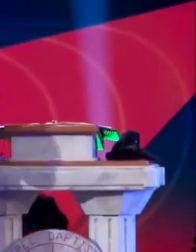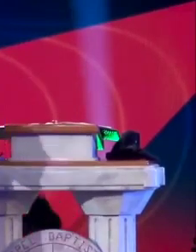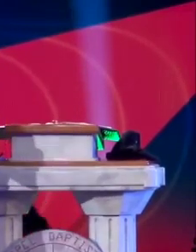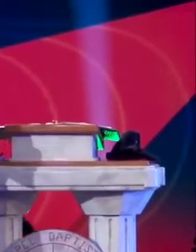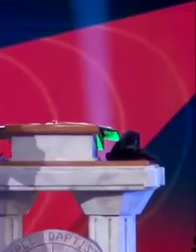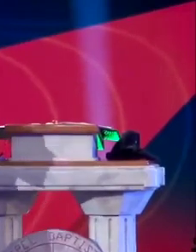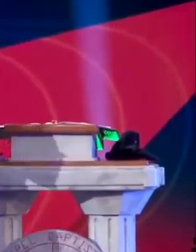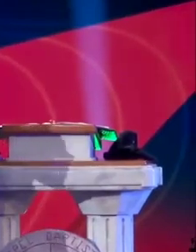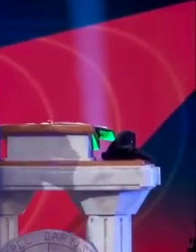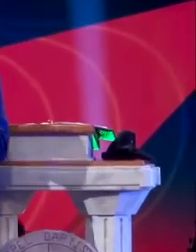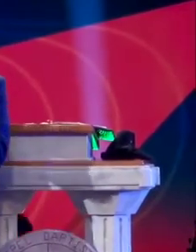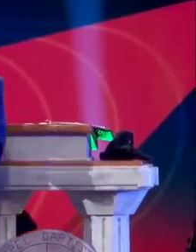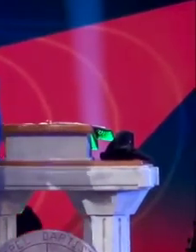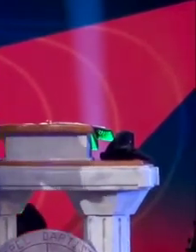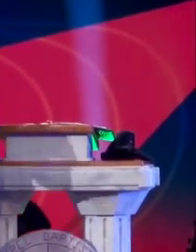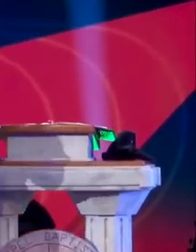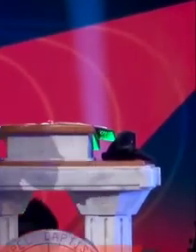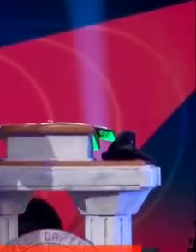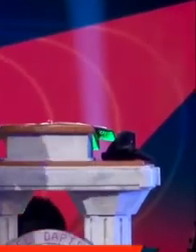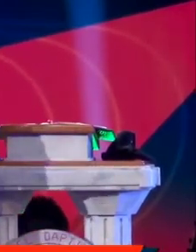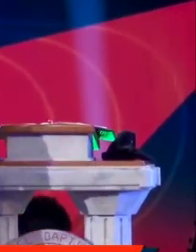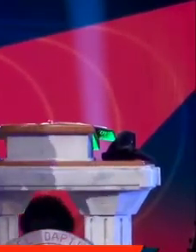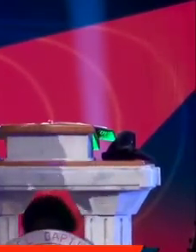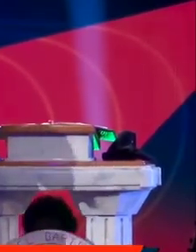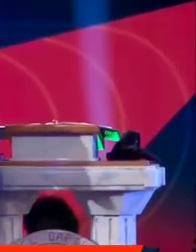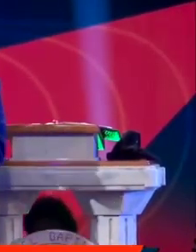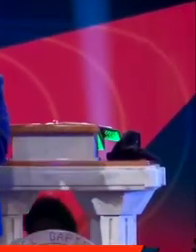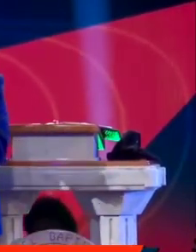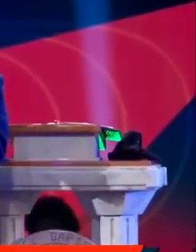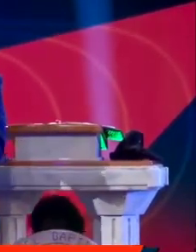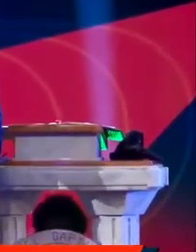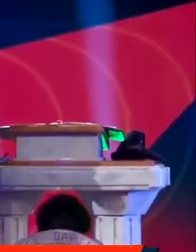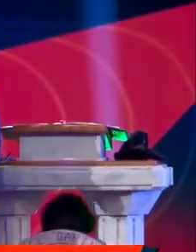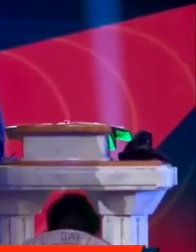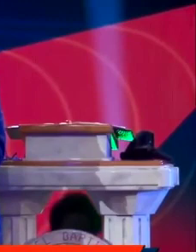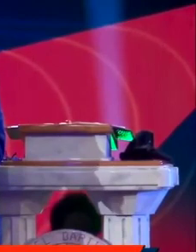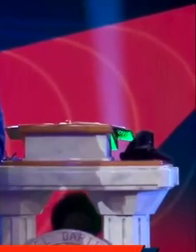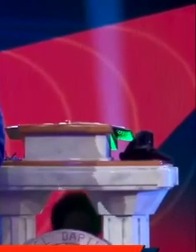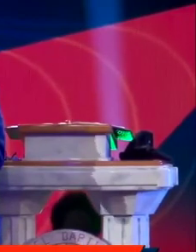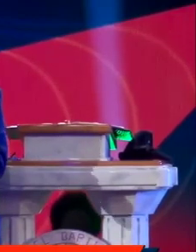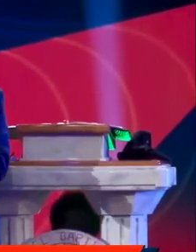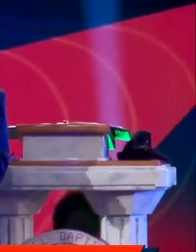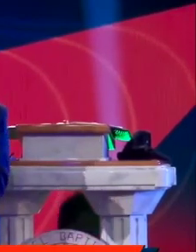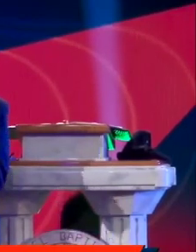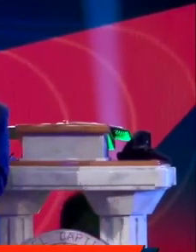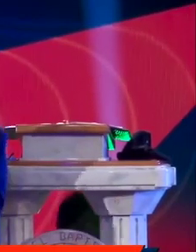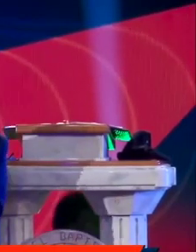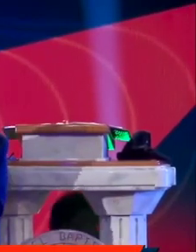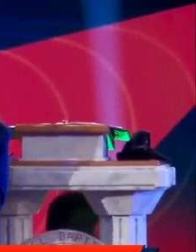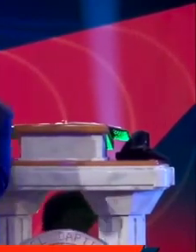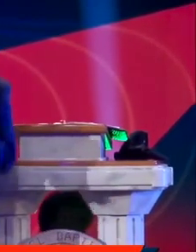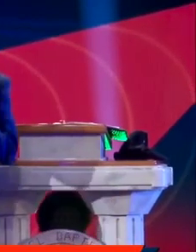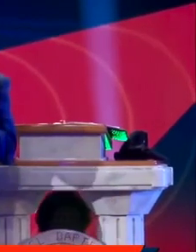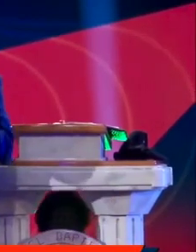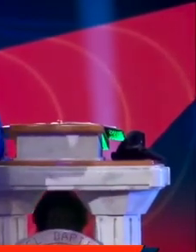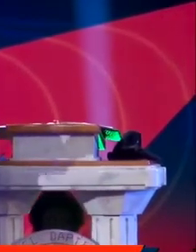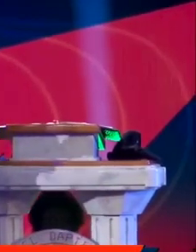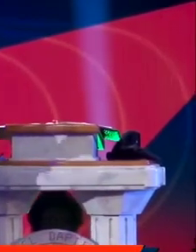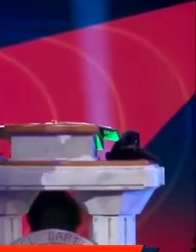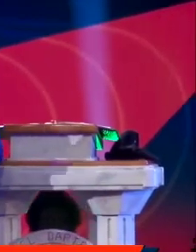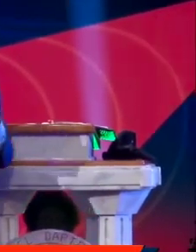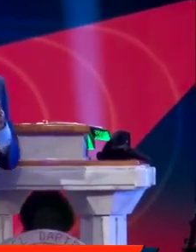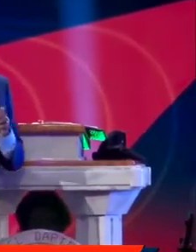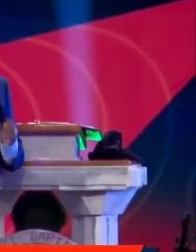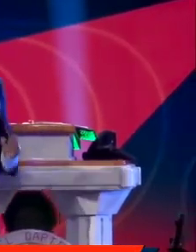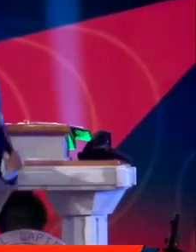how intelligent you are, I don't care how much money you have, I don't care what you have. You need the fullness